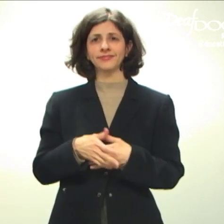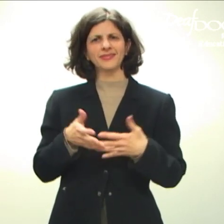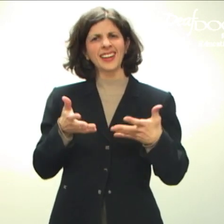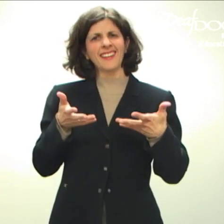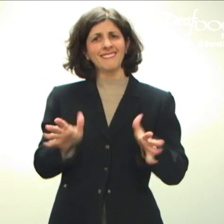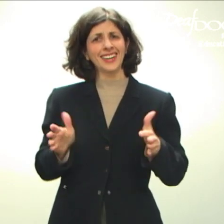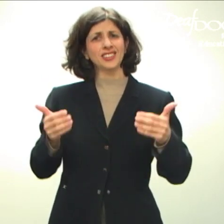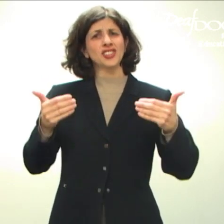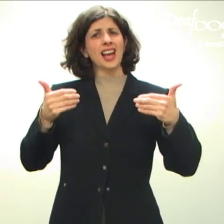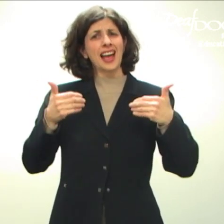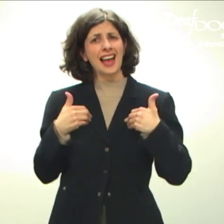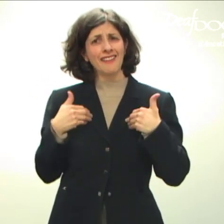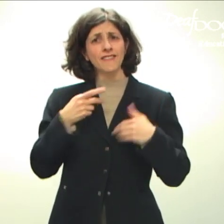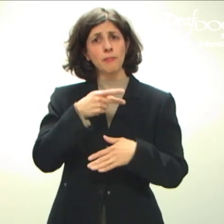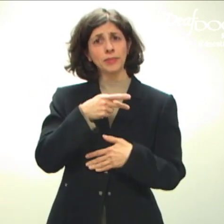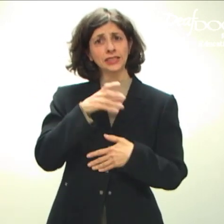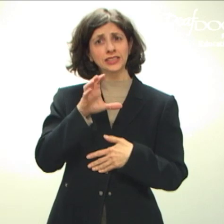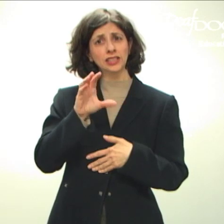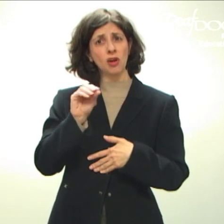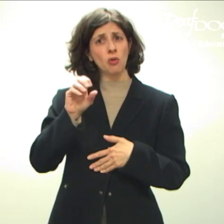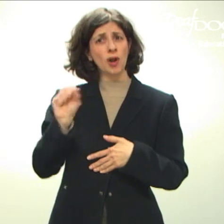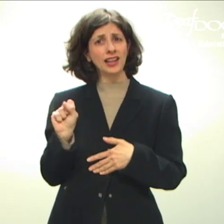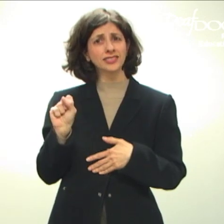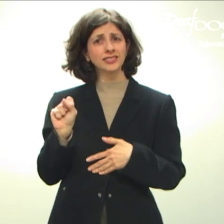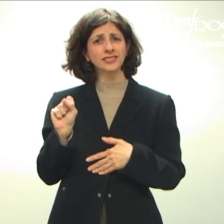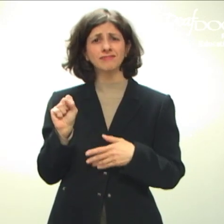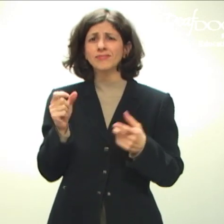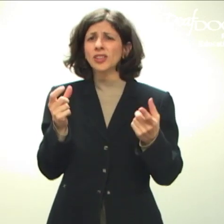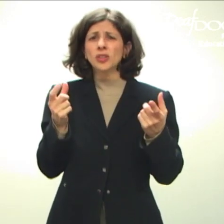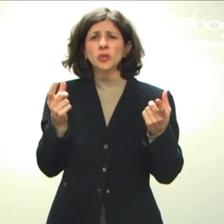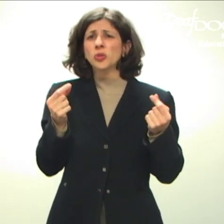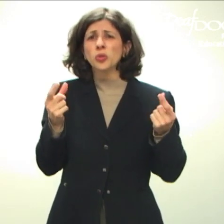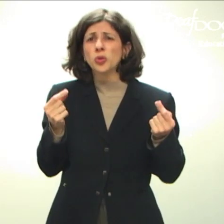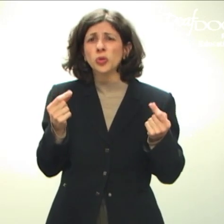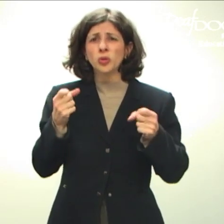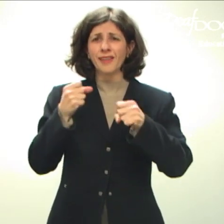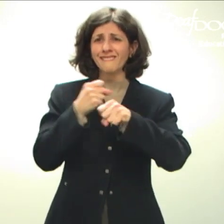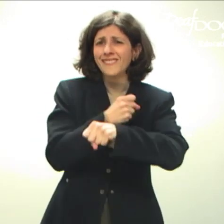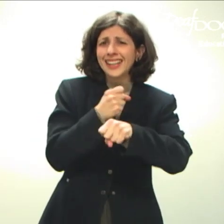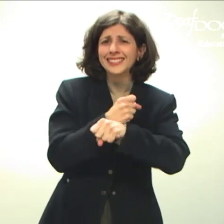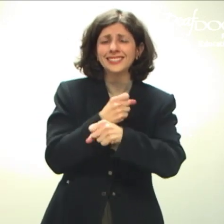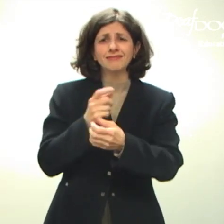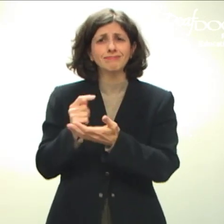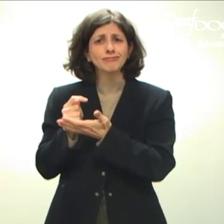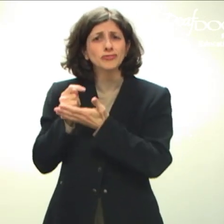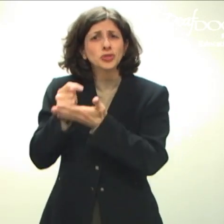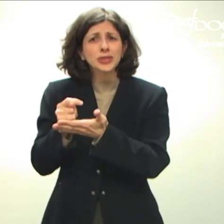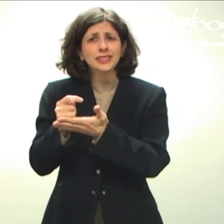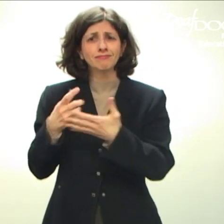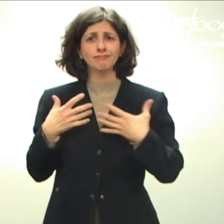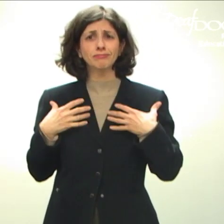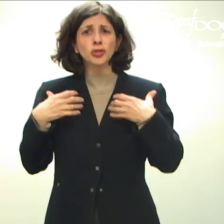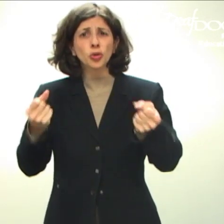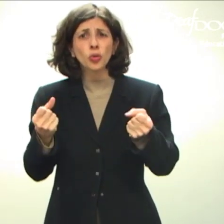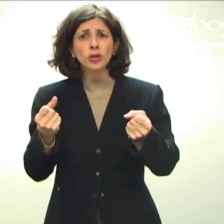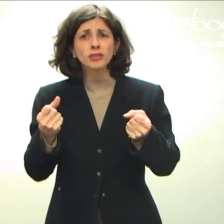If I have PCOS, what are my options for treatment or cure?